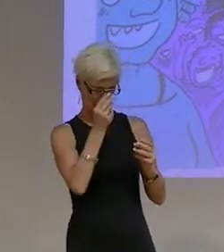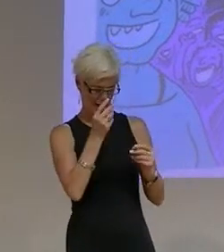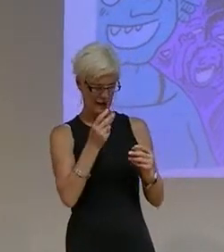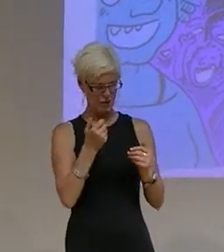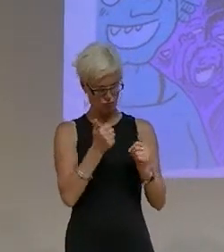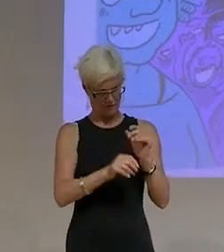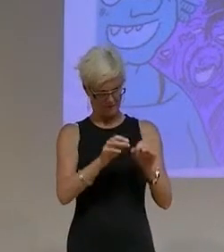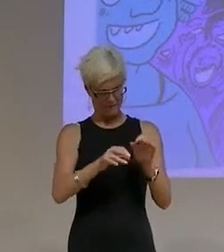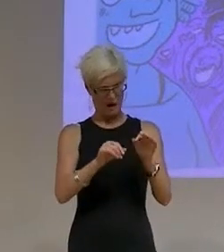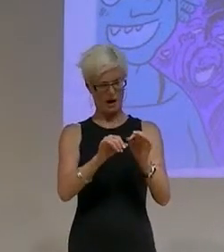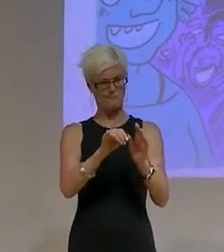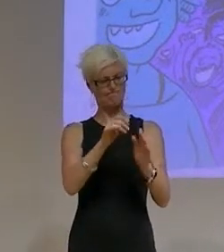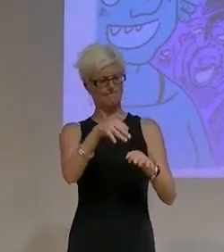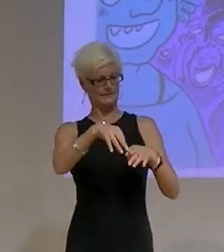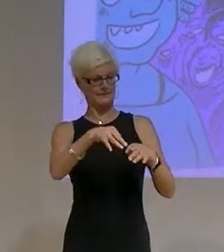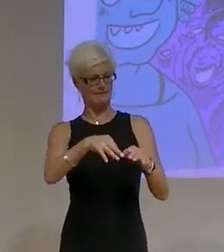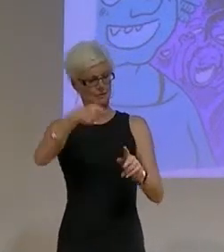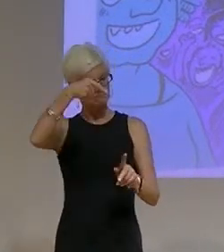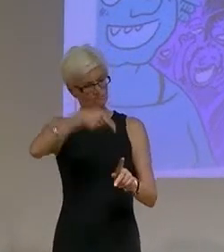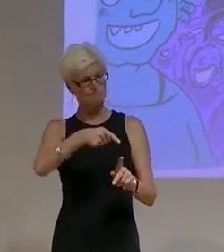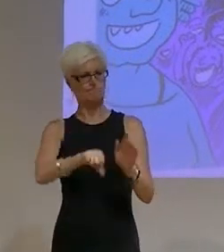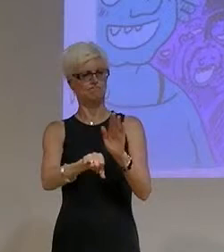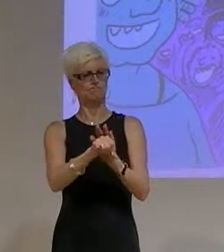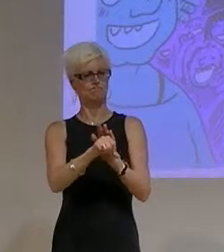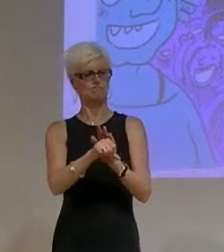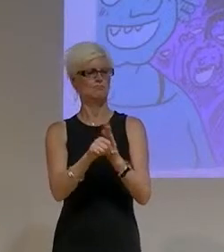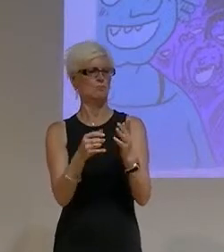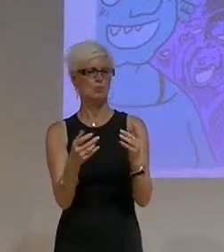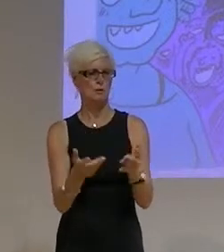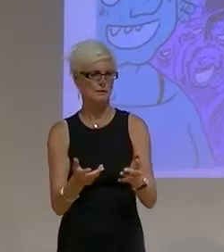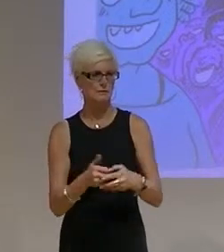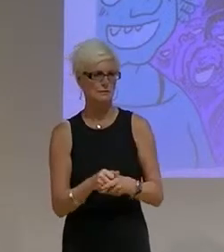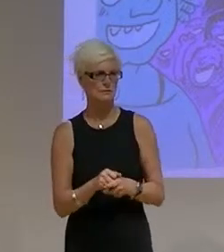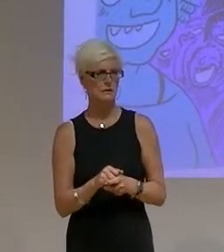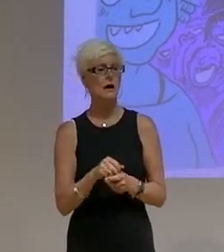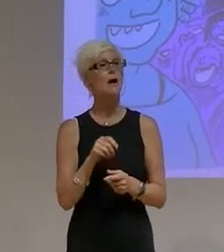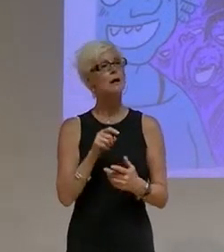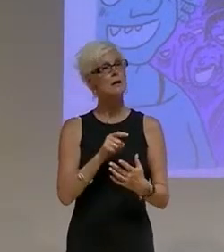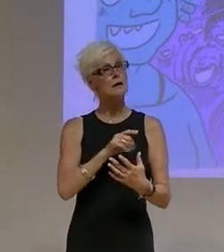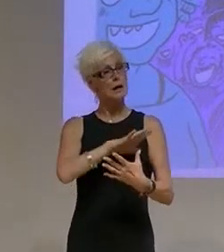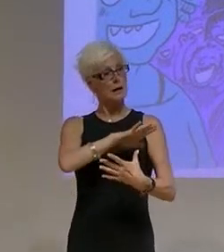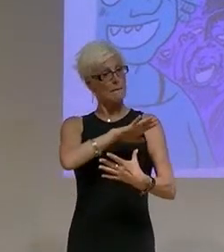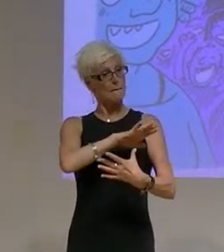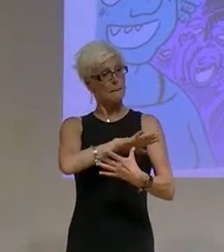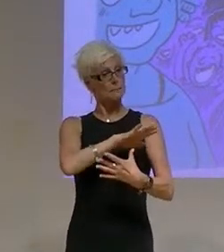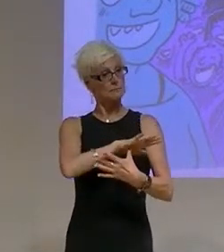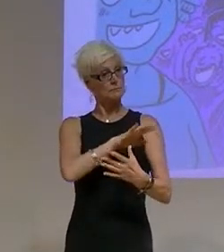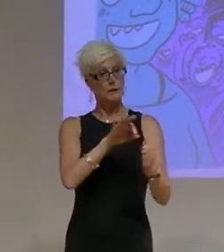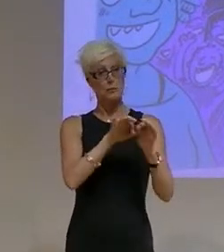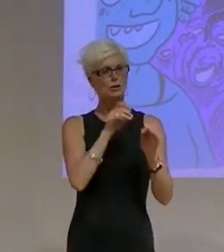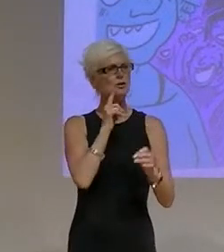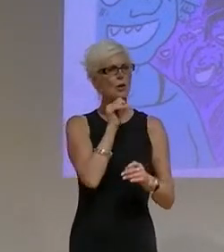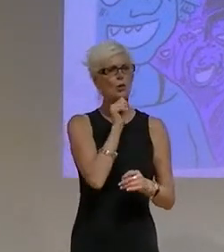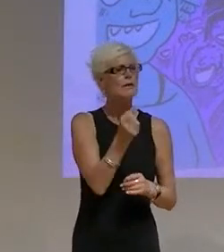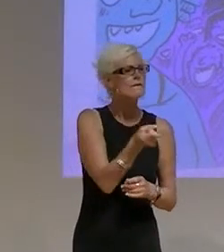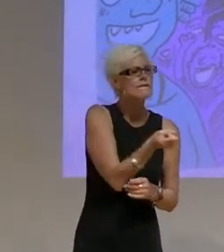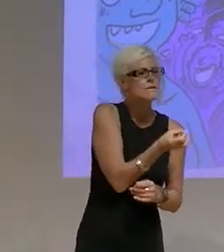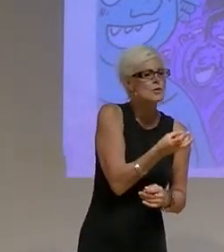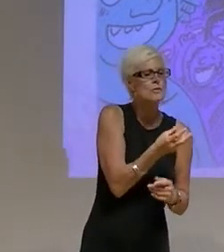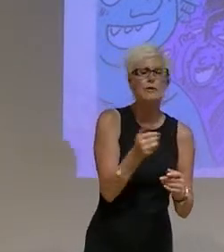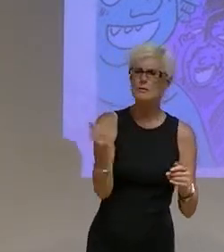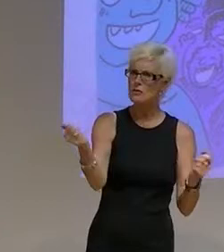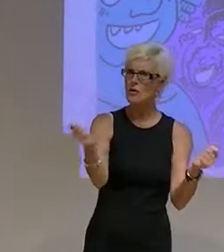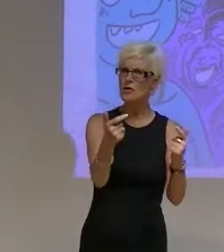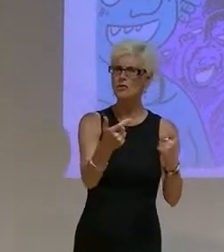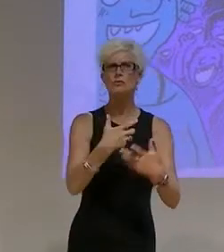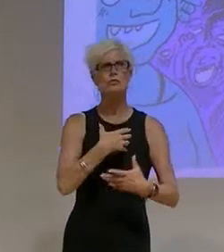asexuality. This will contribute to demonstrating that asexuality is of prime importance not to a select people, but to all who wish to critically